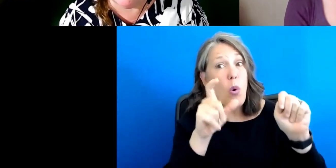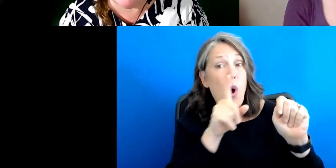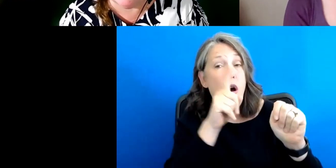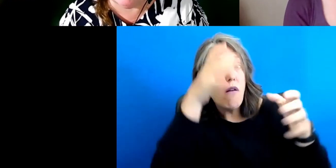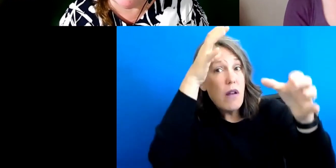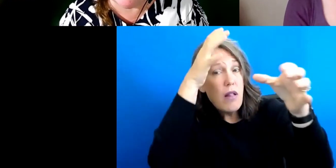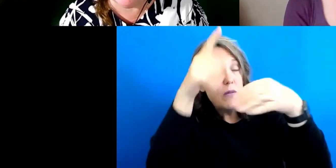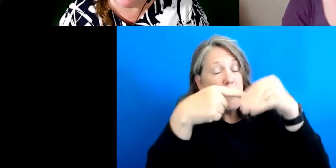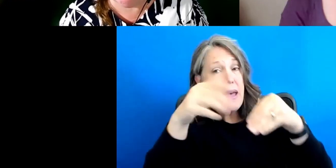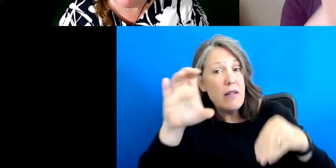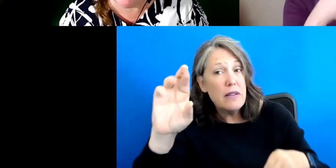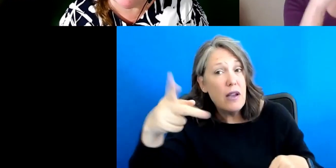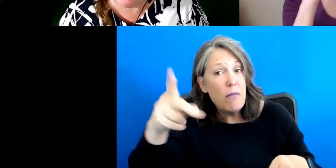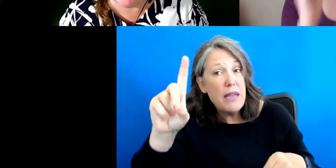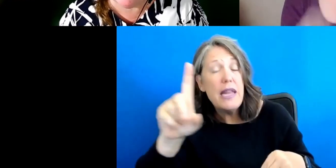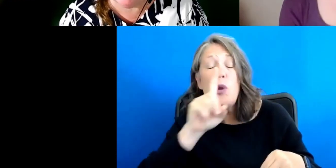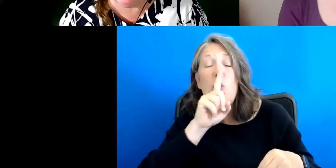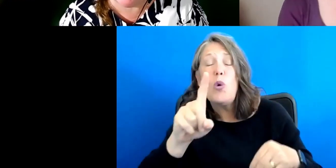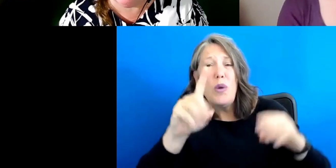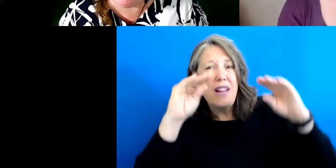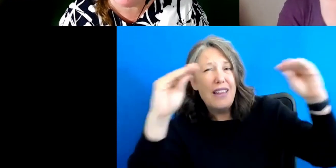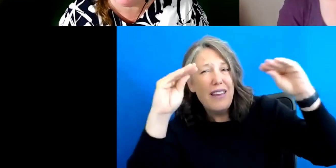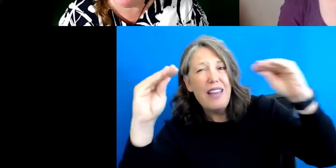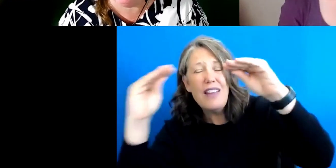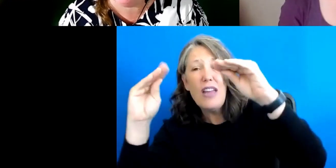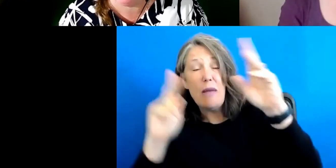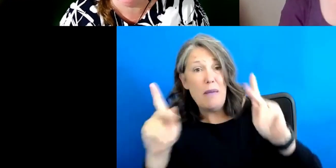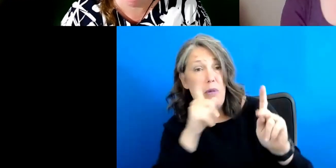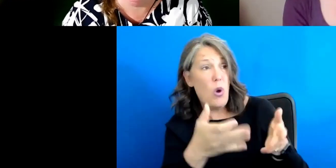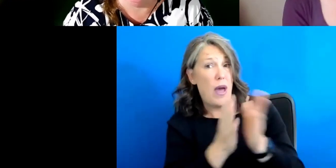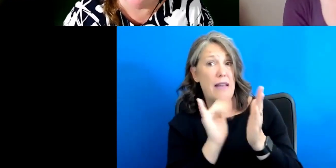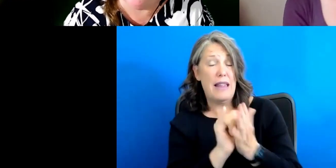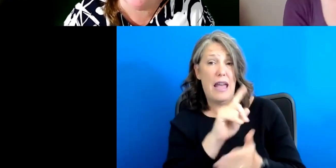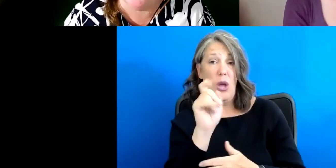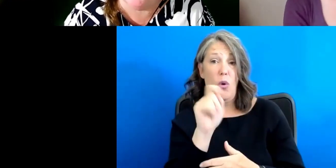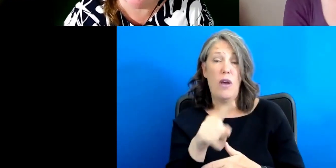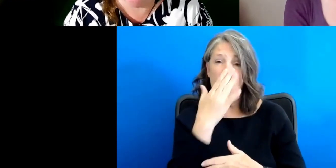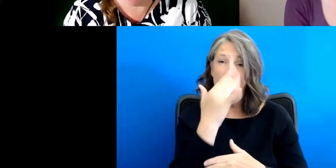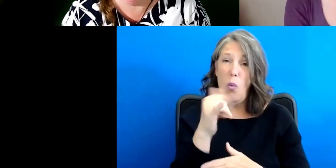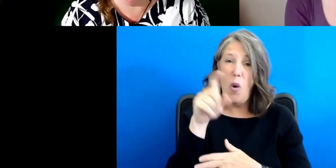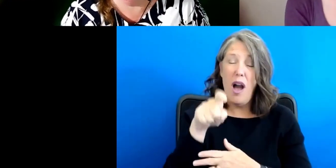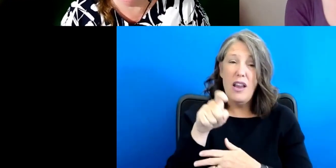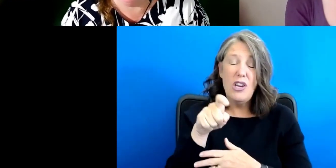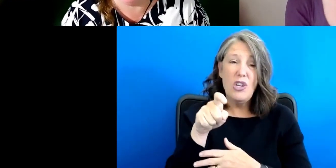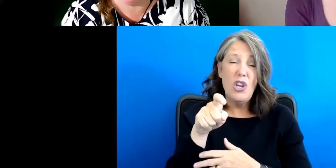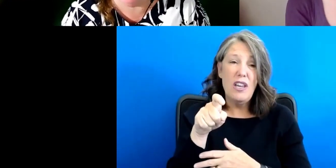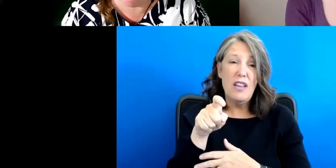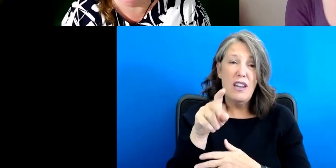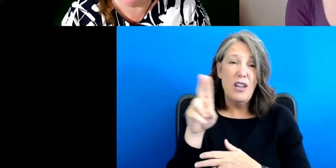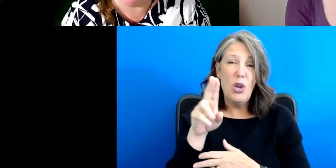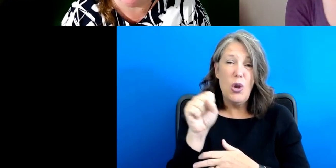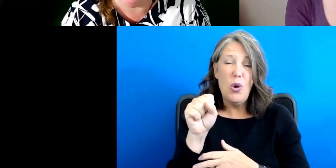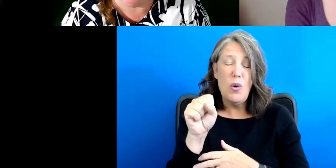about the CRPD to really educate those who ask that question, why should the, the U S